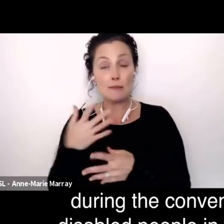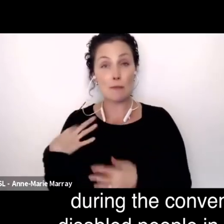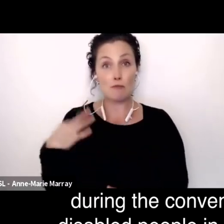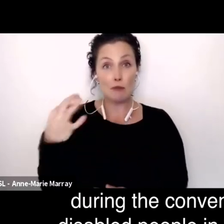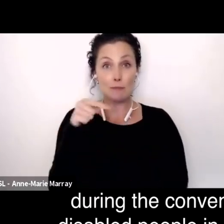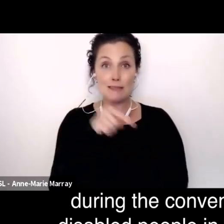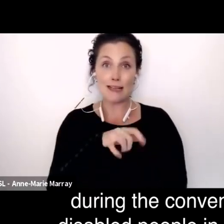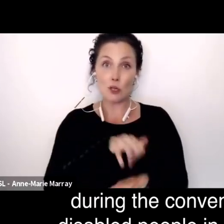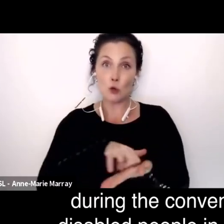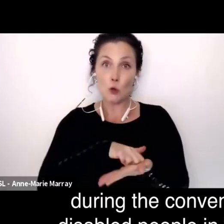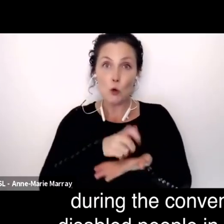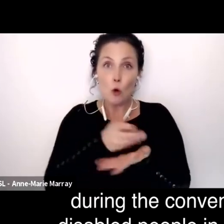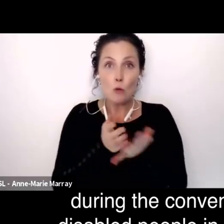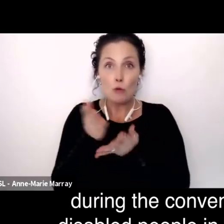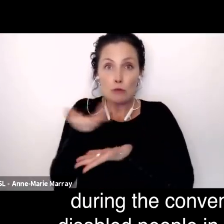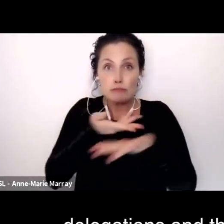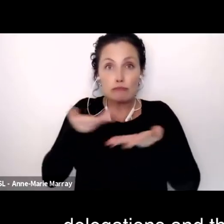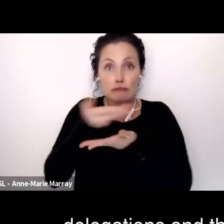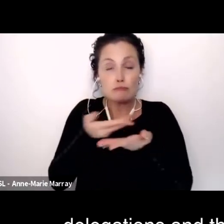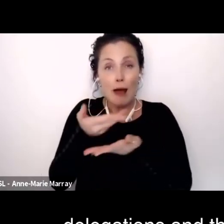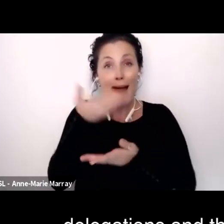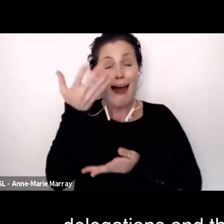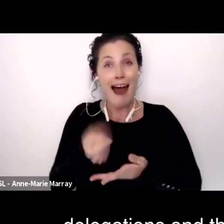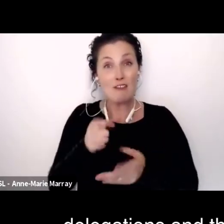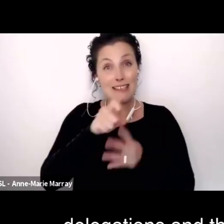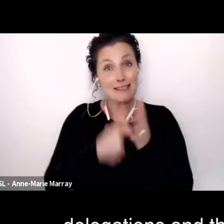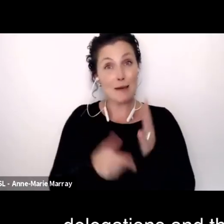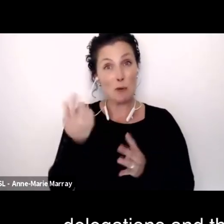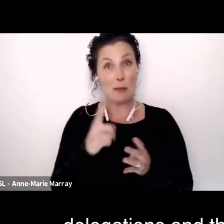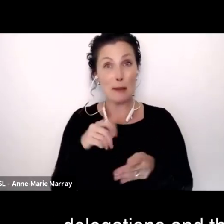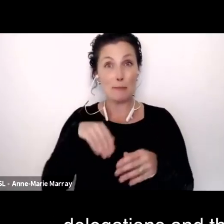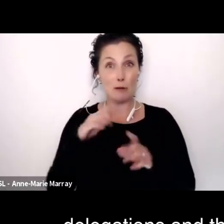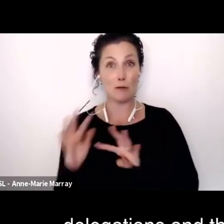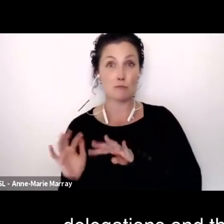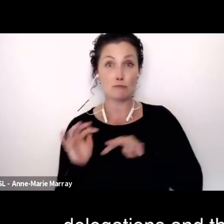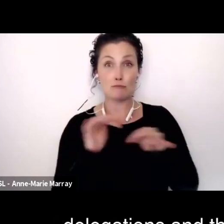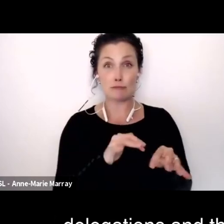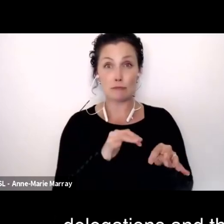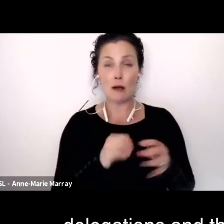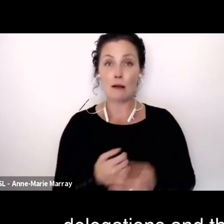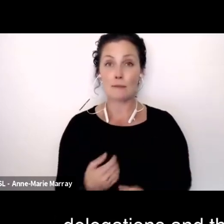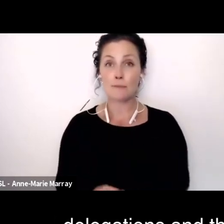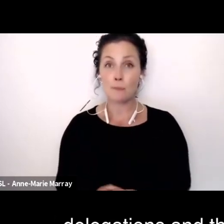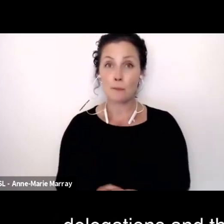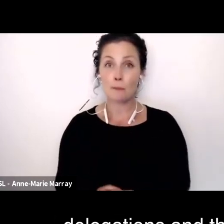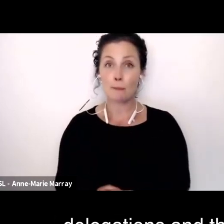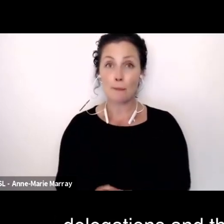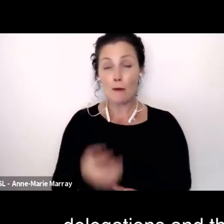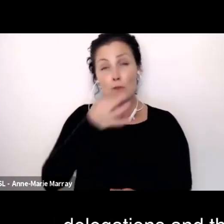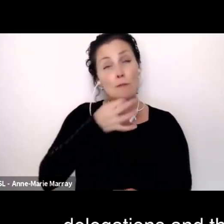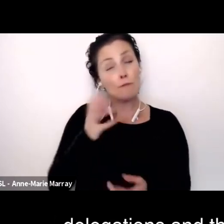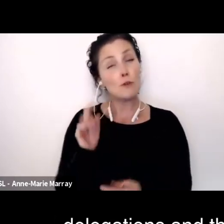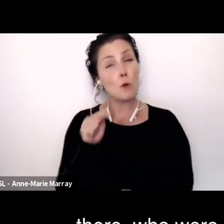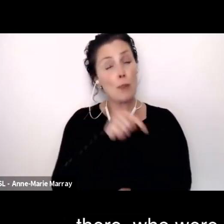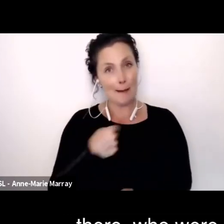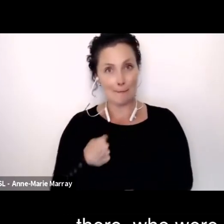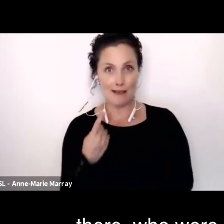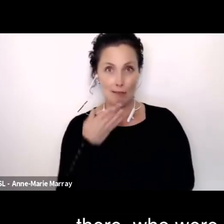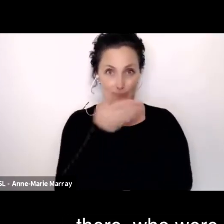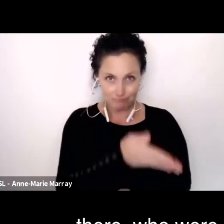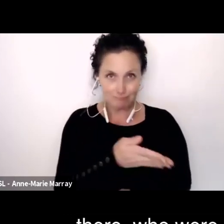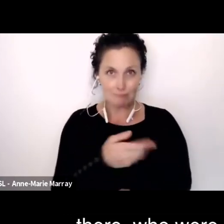included disabled people in their delegation, and there were a few of us, I was there, who were able to get to